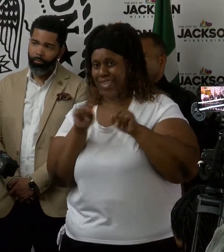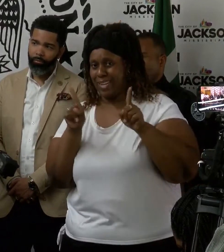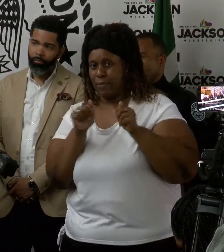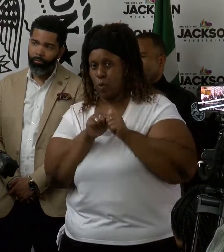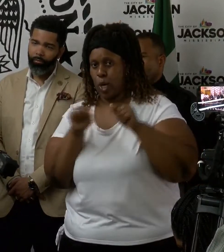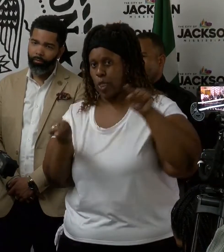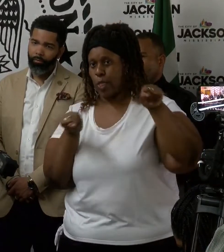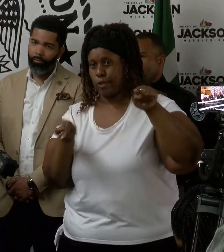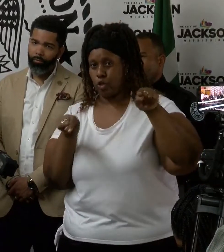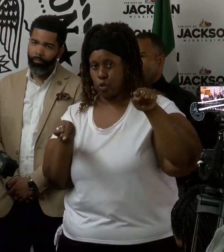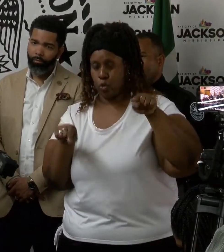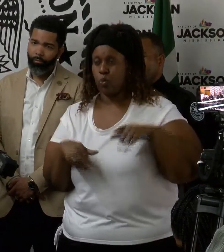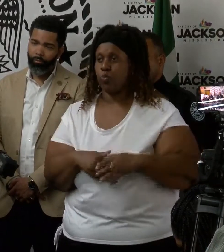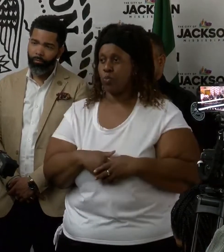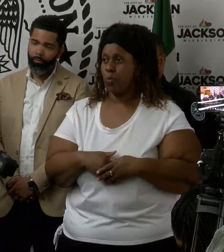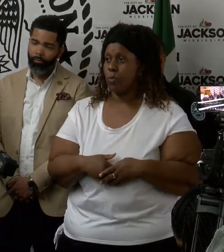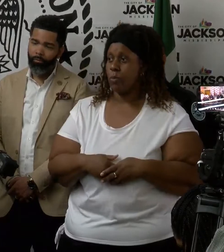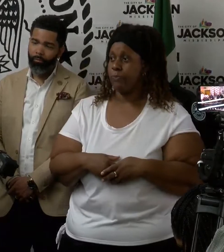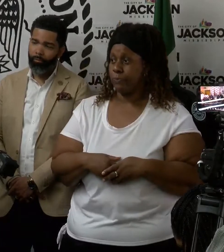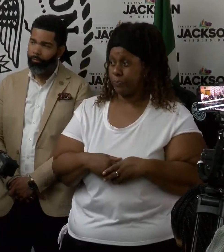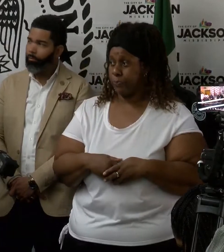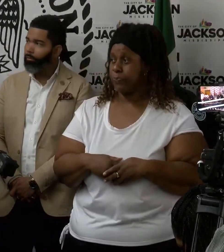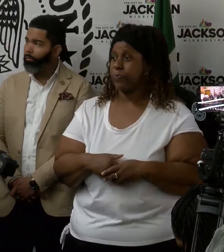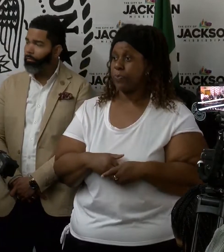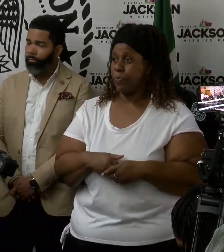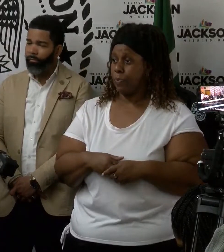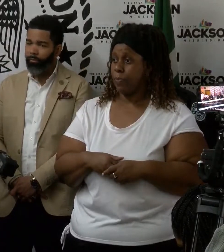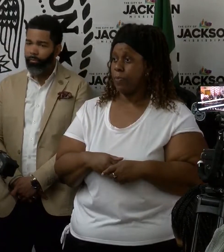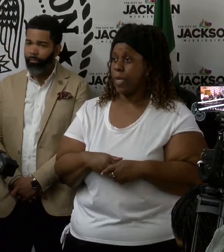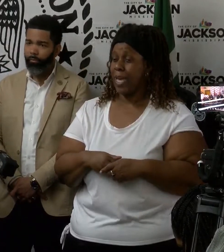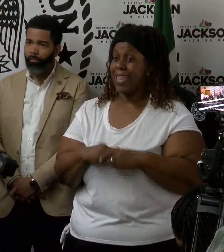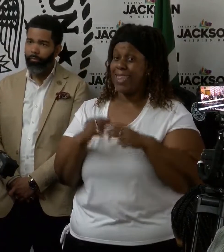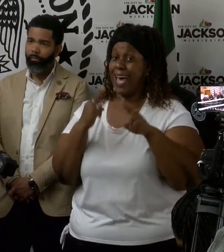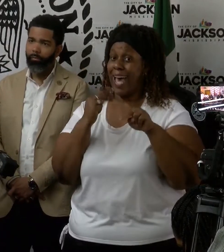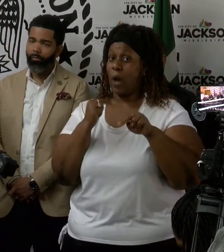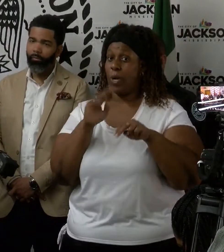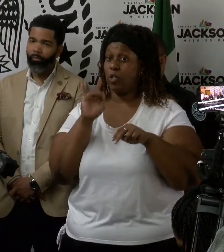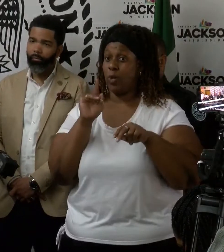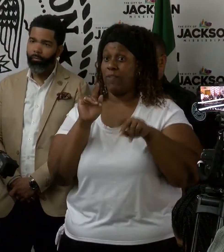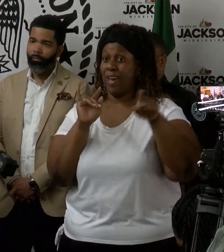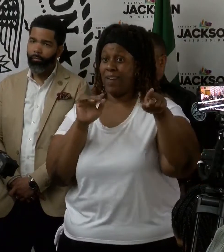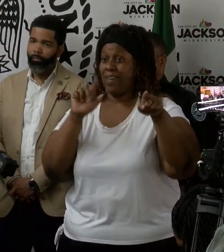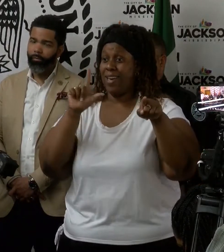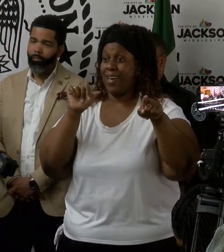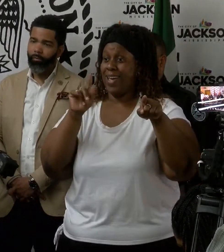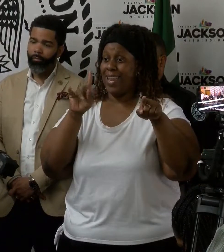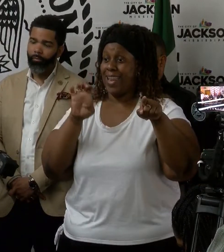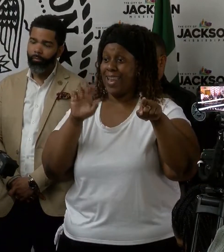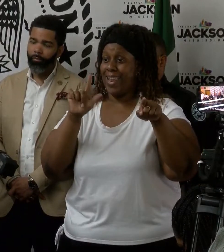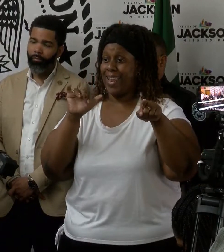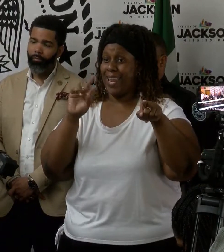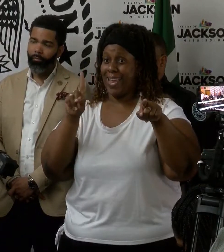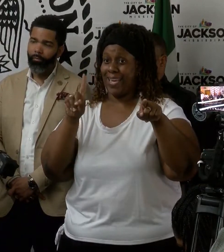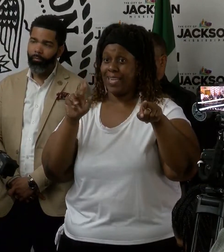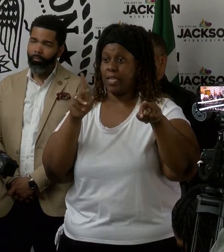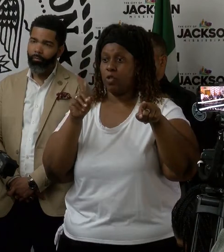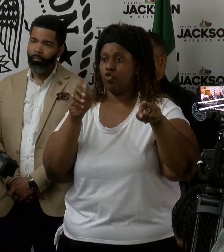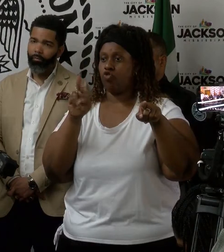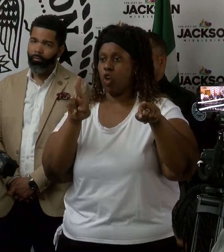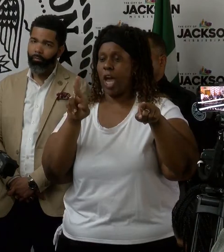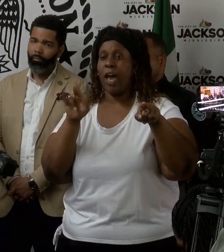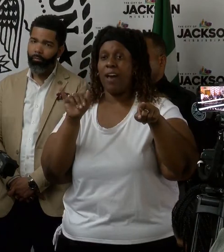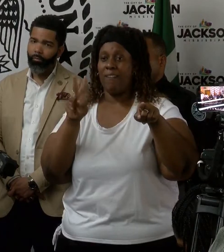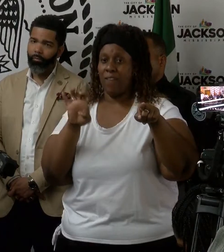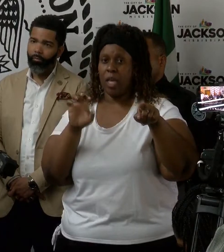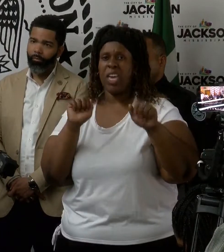The one back the how the 25 gauge Lakeland Drive gauge is actually going to go